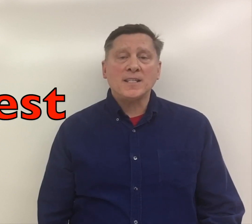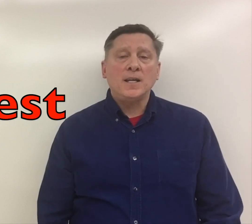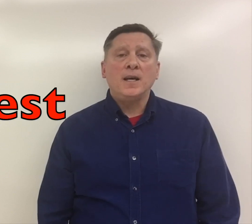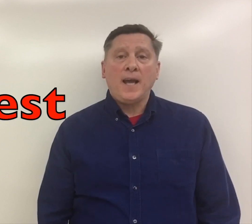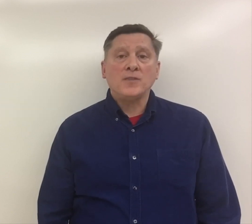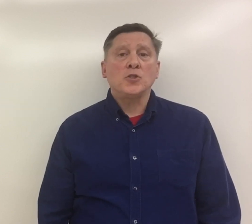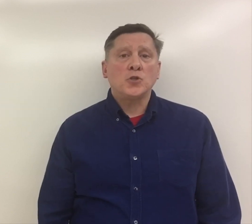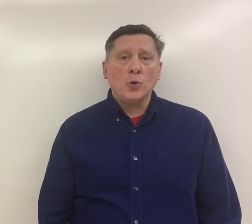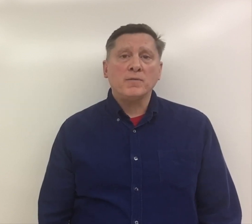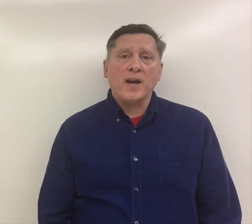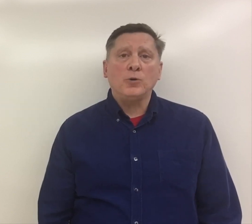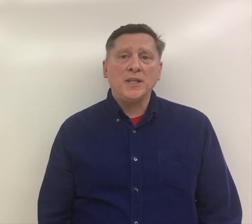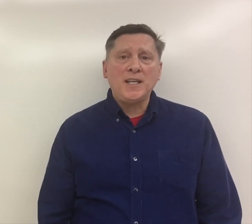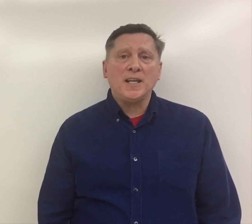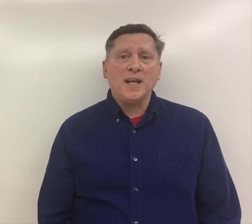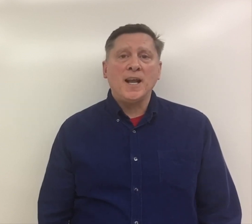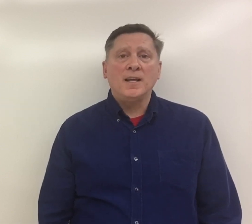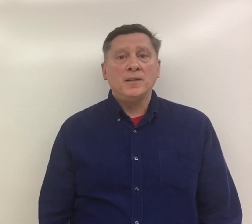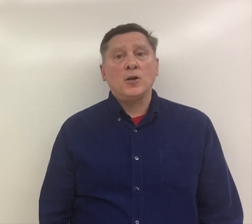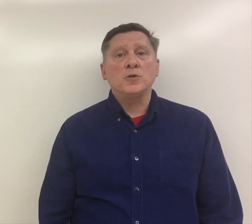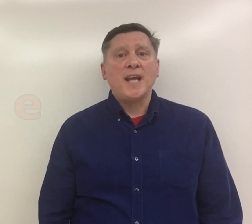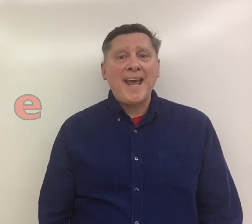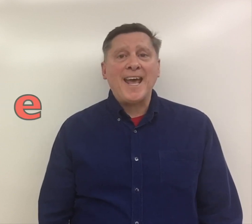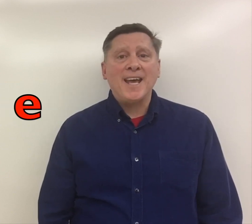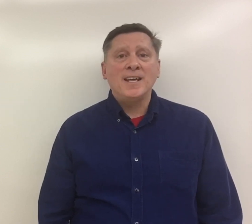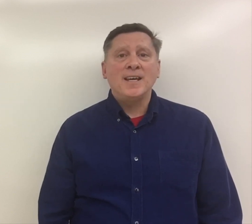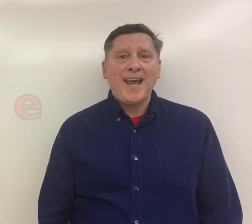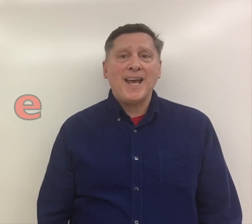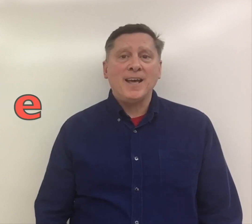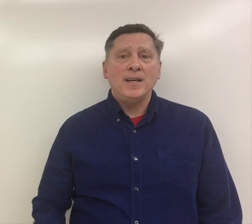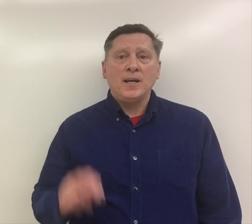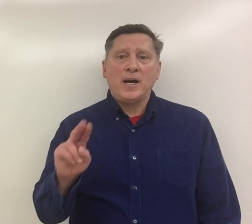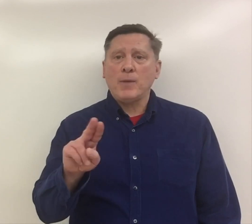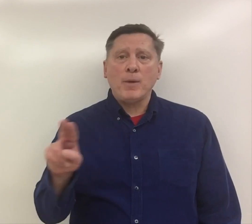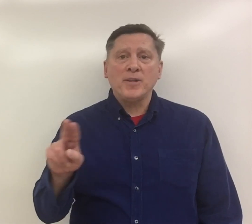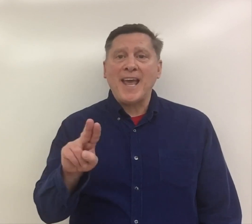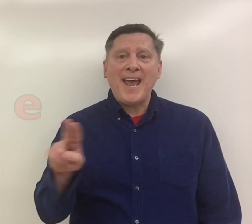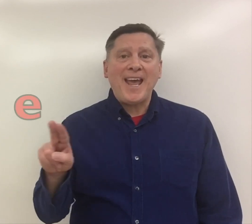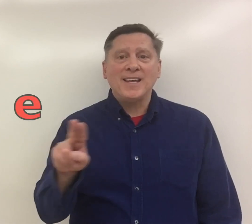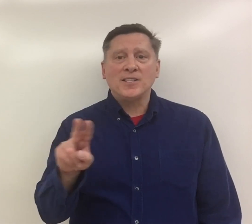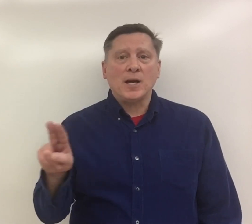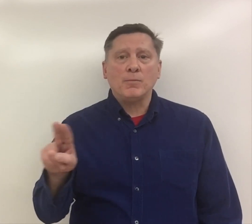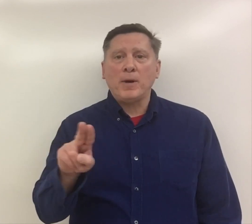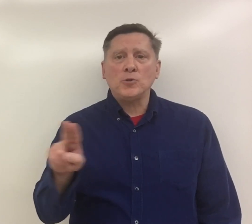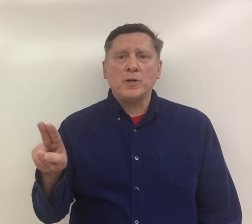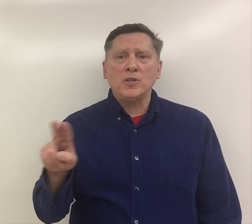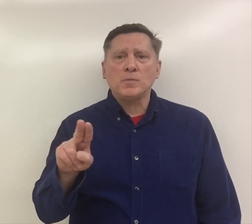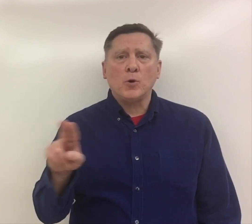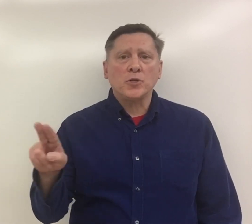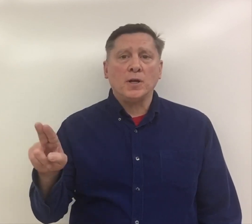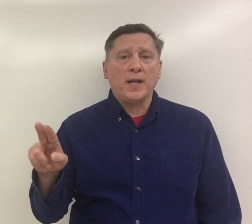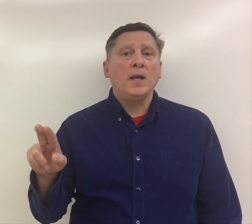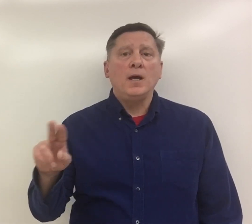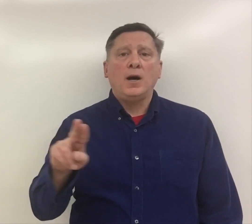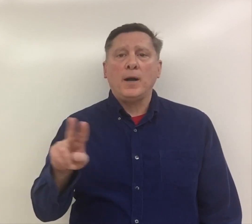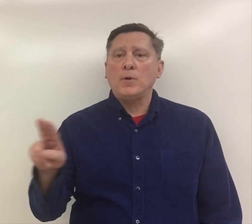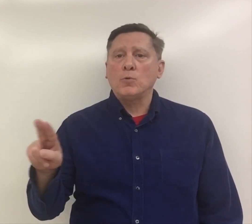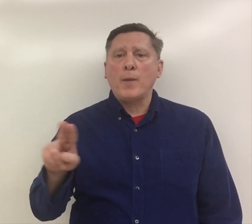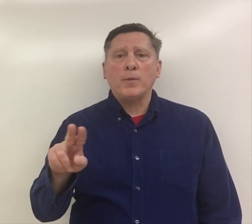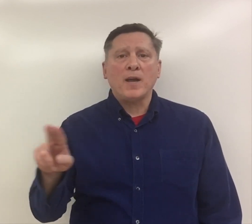has a short vowel e in it that goes eh, eh. I remember that eh sound by doing this motion, like I'm rubbing my